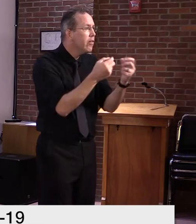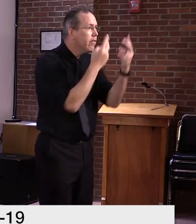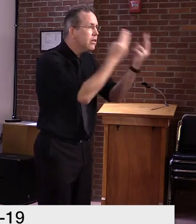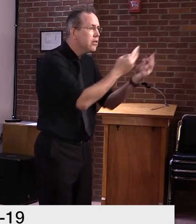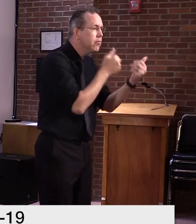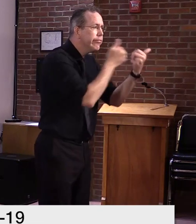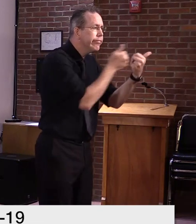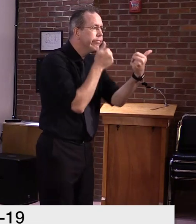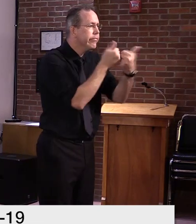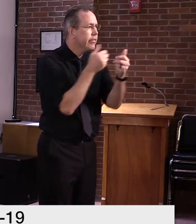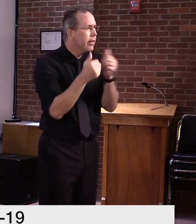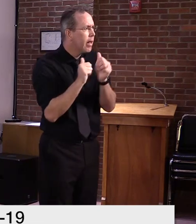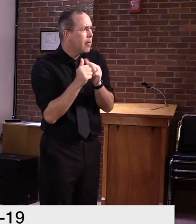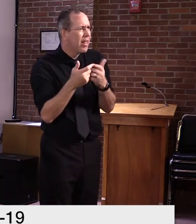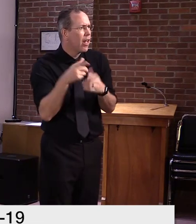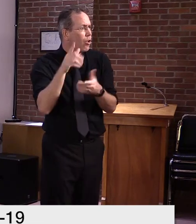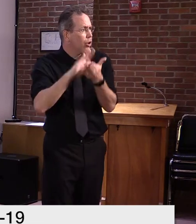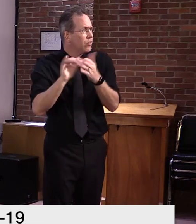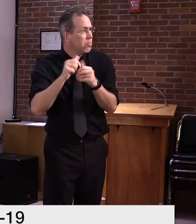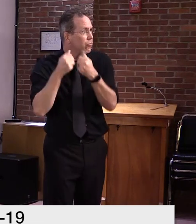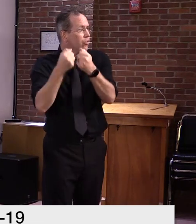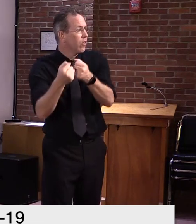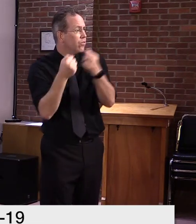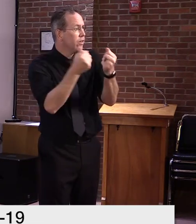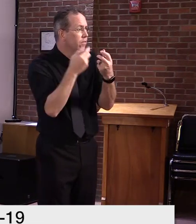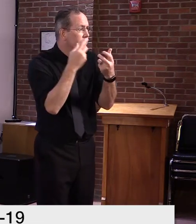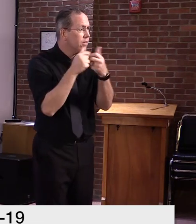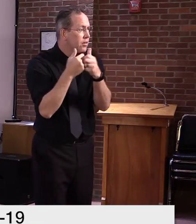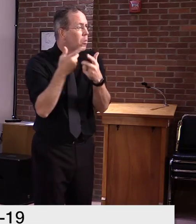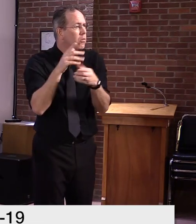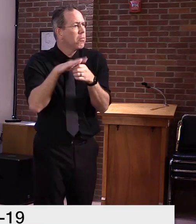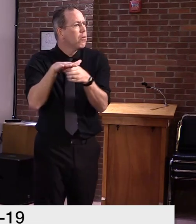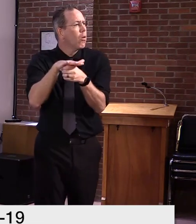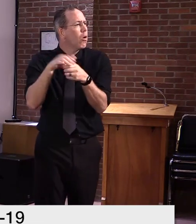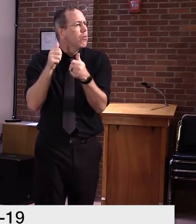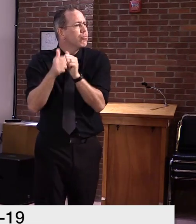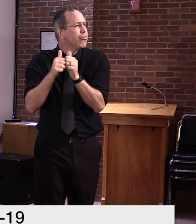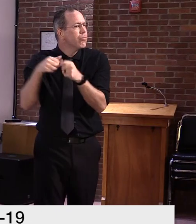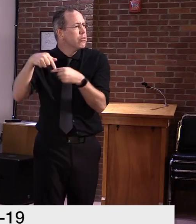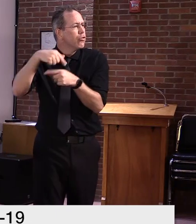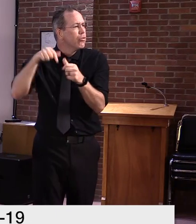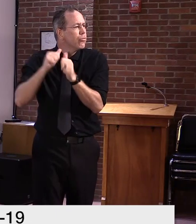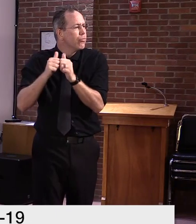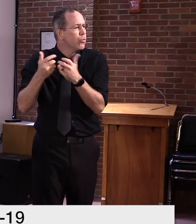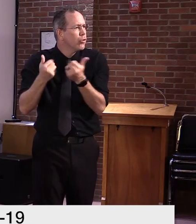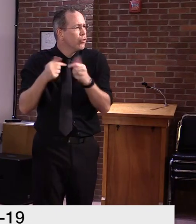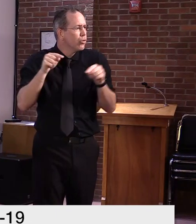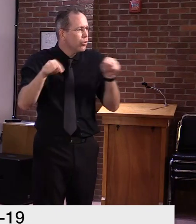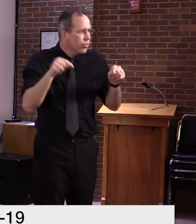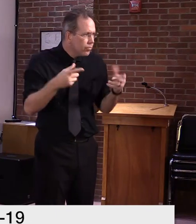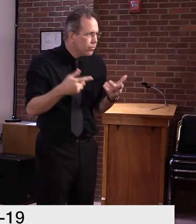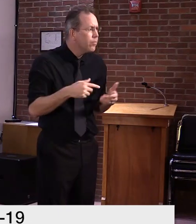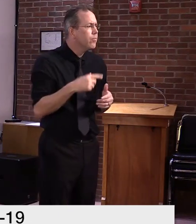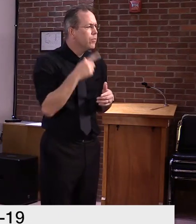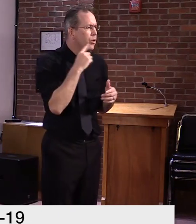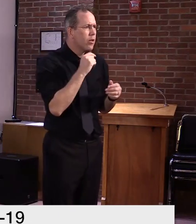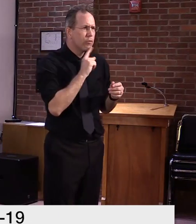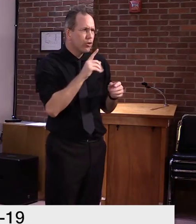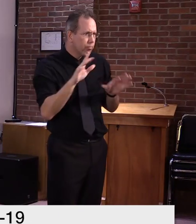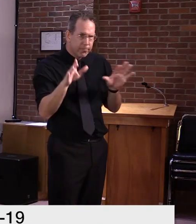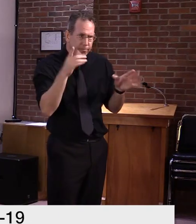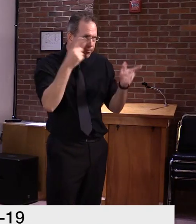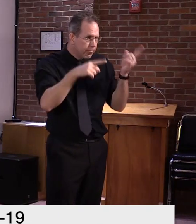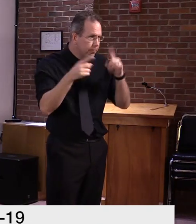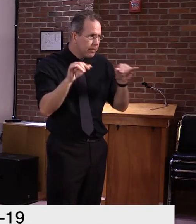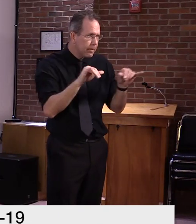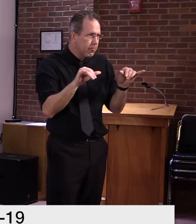I think there's a lot of considerations that aren't necessarily applicable, but, um, we've, we've tried to be very consistent, I think, in grounding our decisions, uh, in K-12 on the